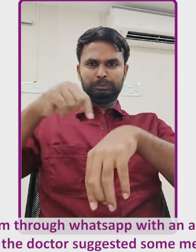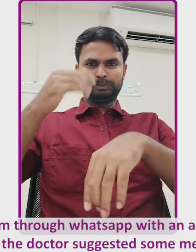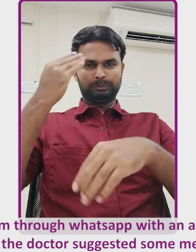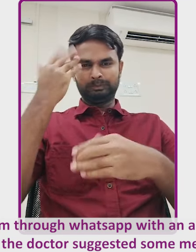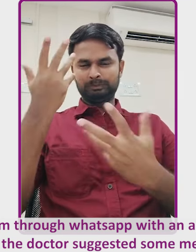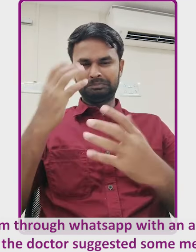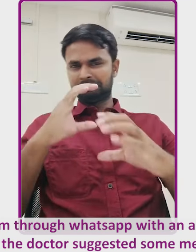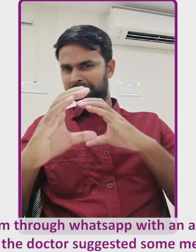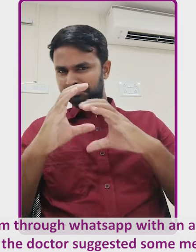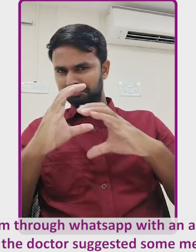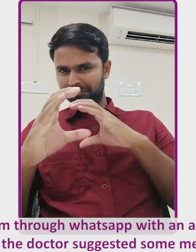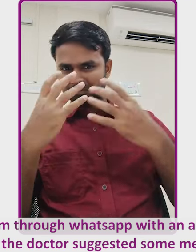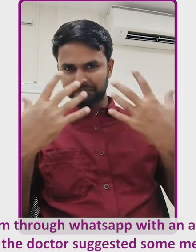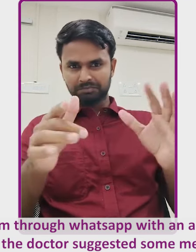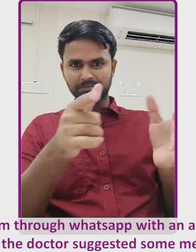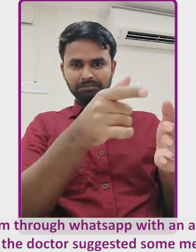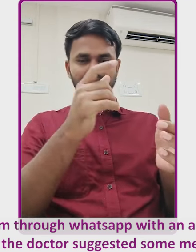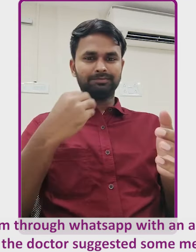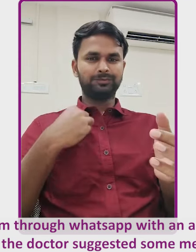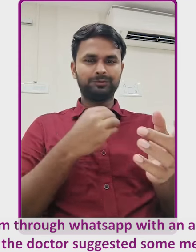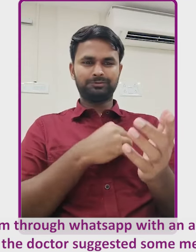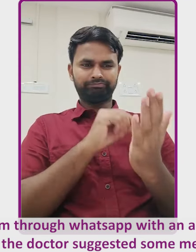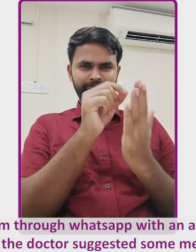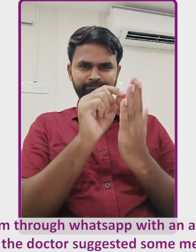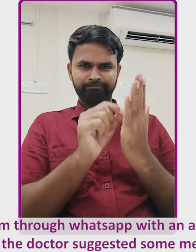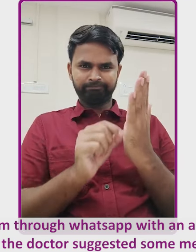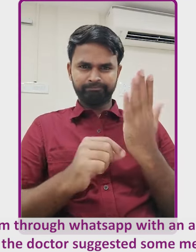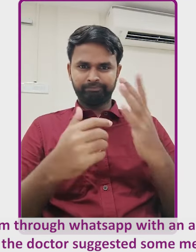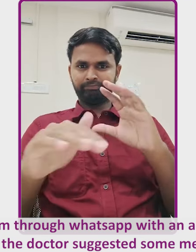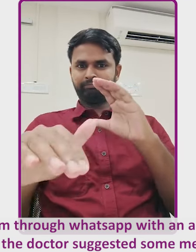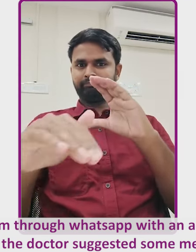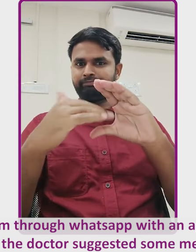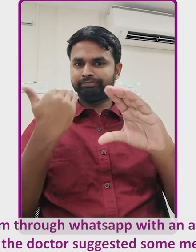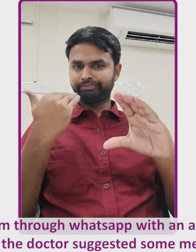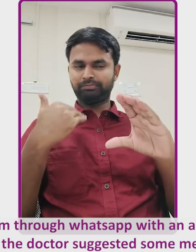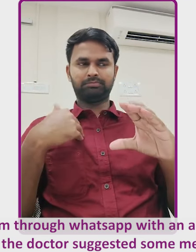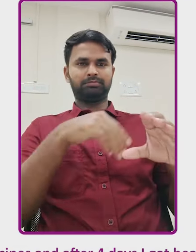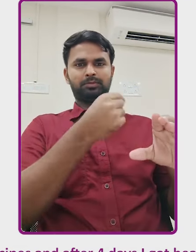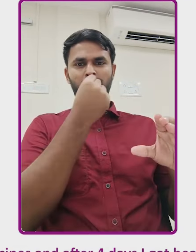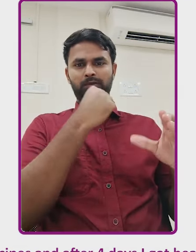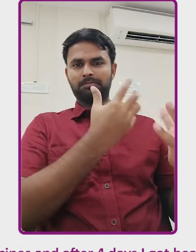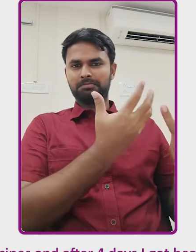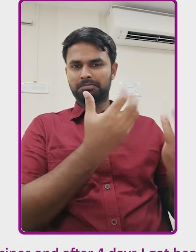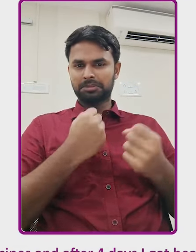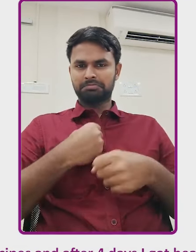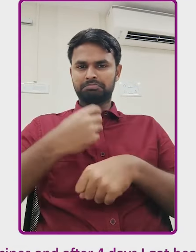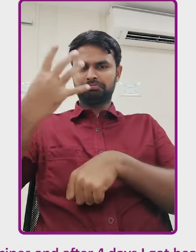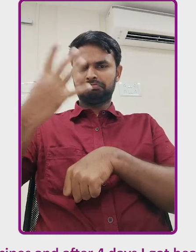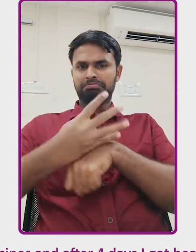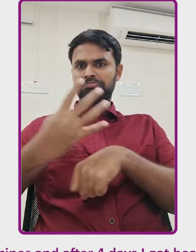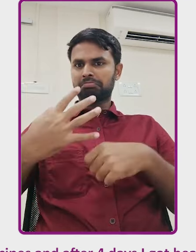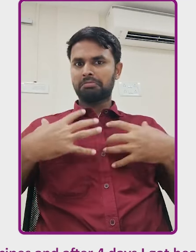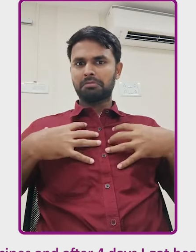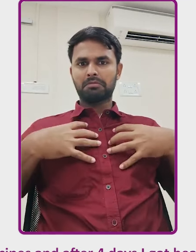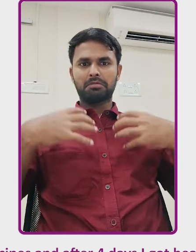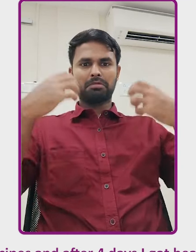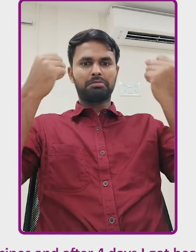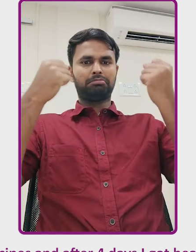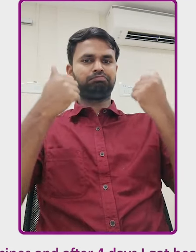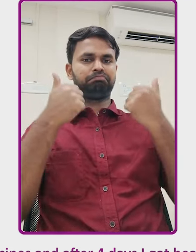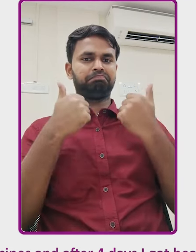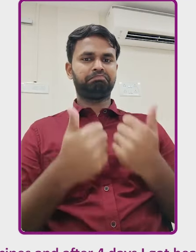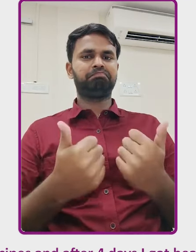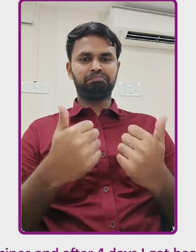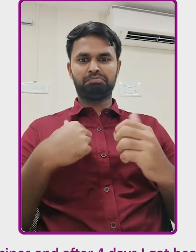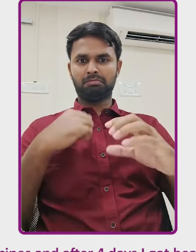and doctor suggested me some medicines which were sent to me as PDF later. I took the medicines and after 4 days I was completely